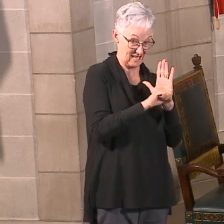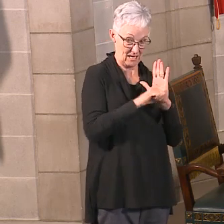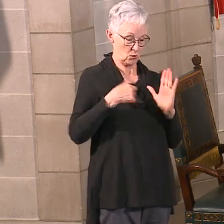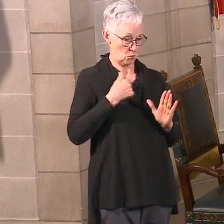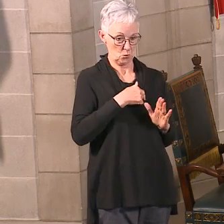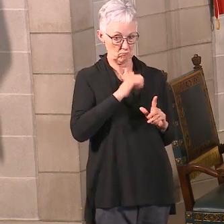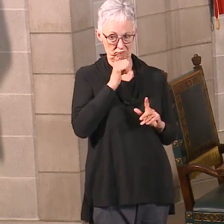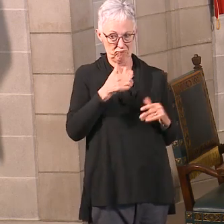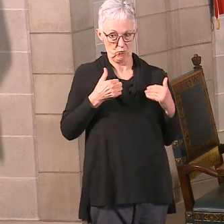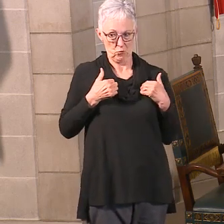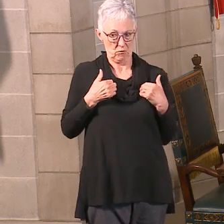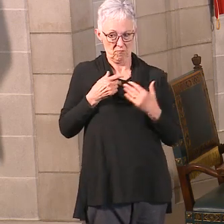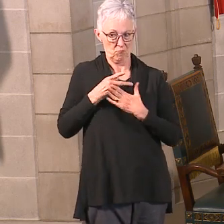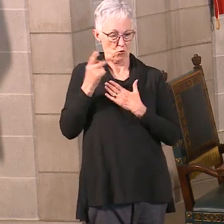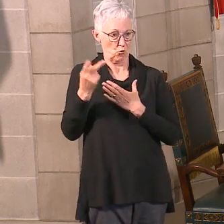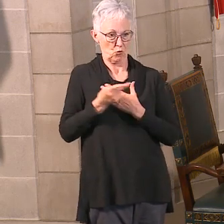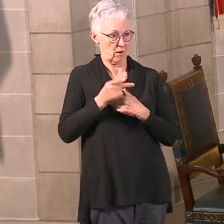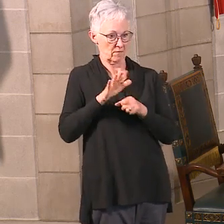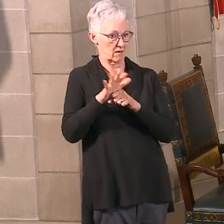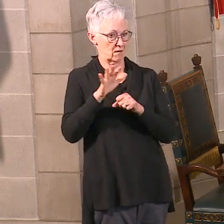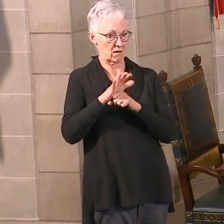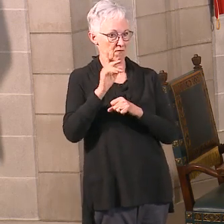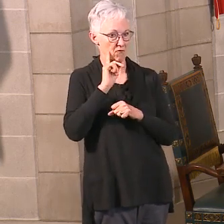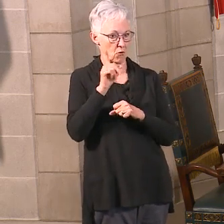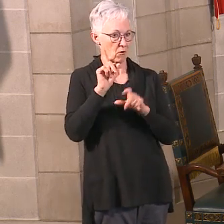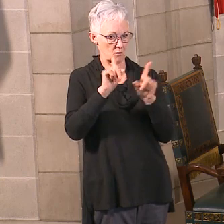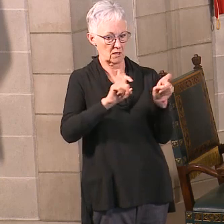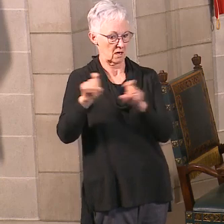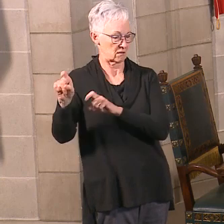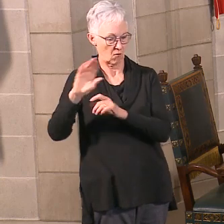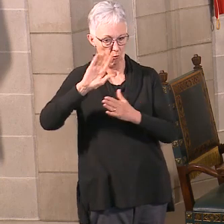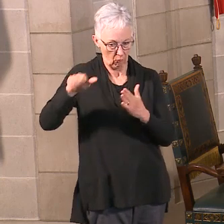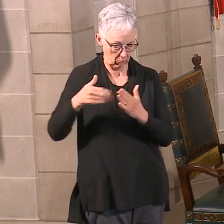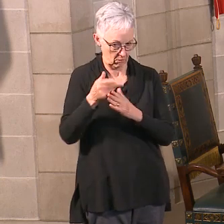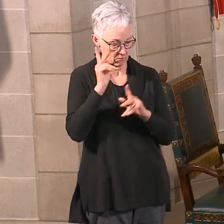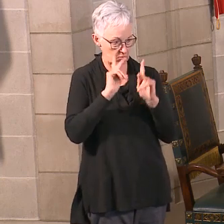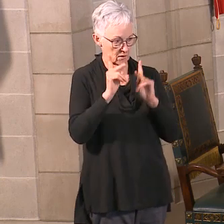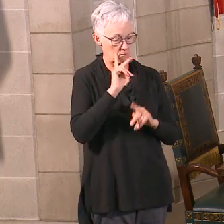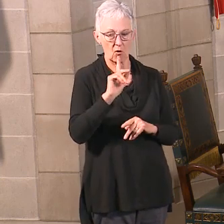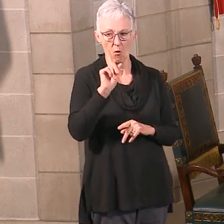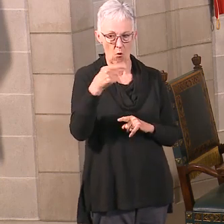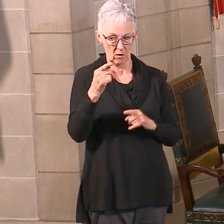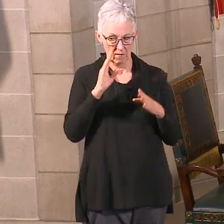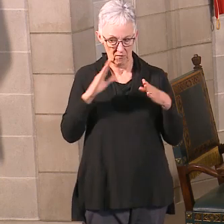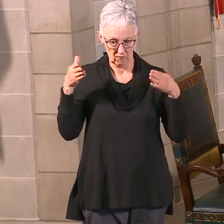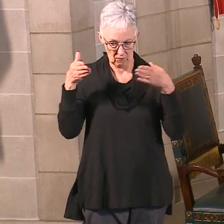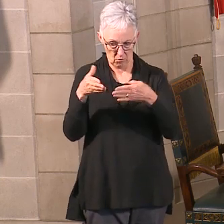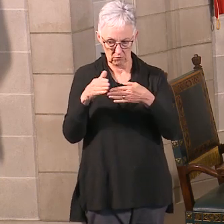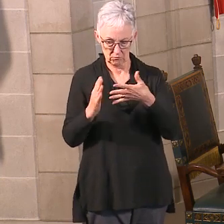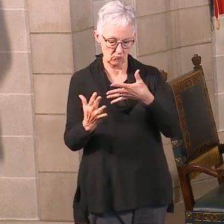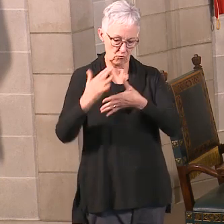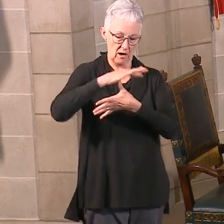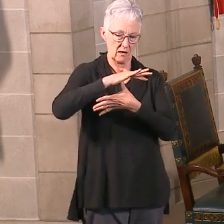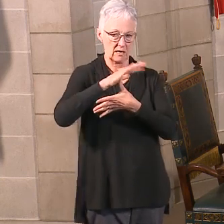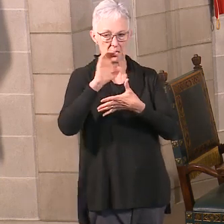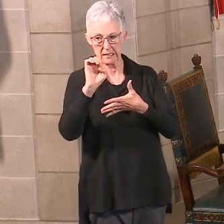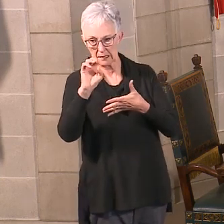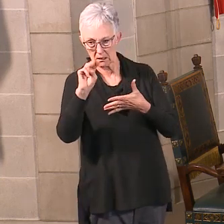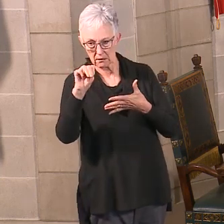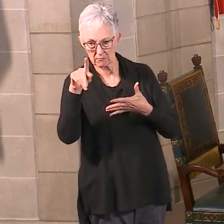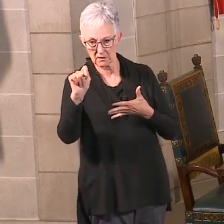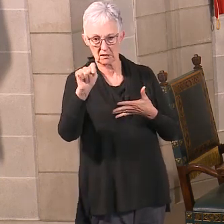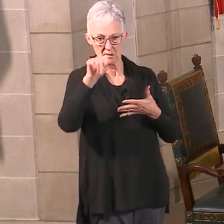right now. We're still prioritizing those folks who are our healthcare providers, our EMTs, our firefighters, our